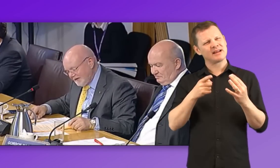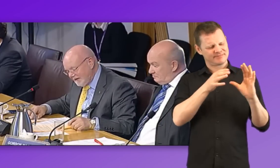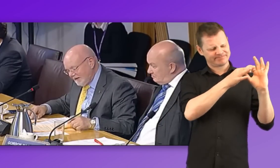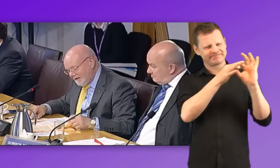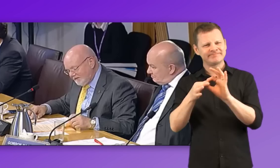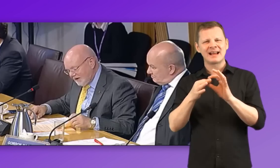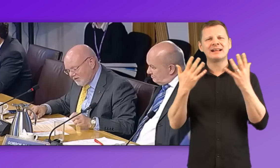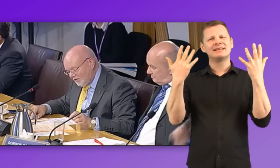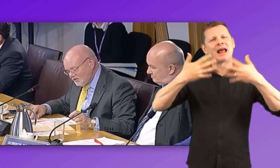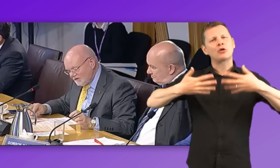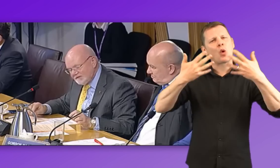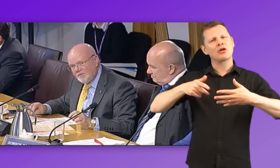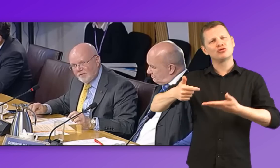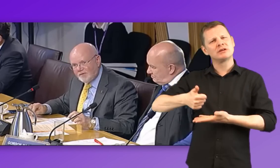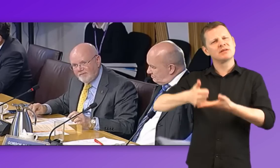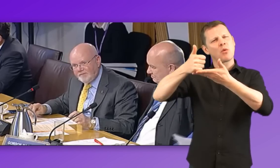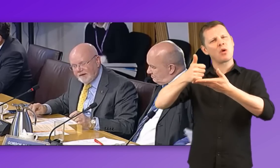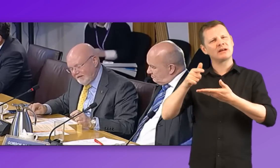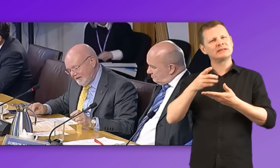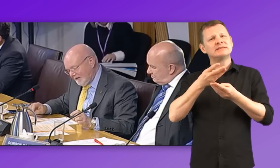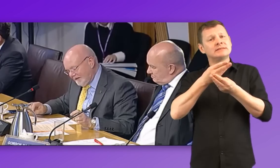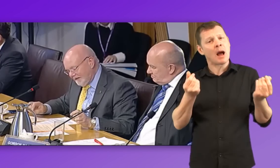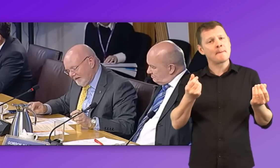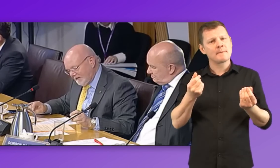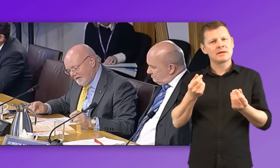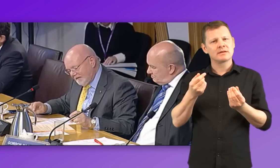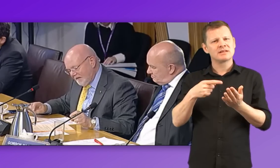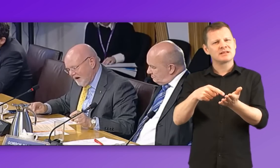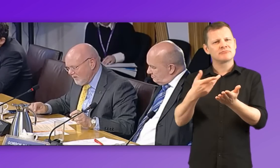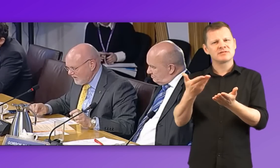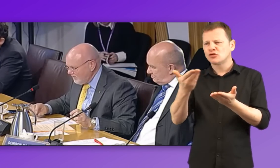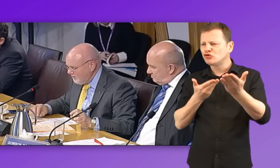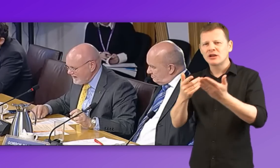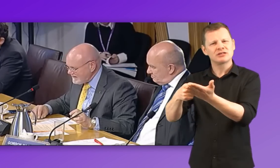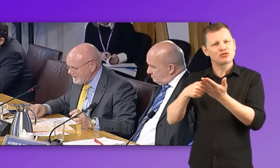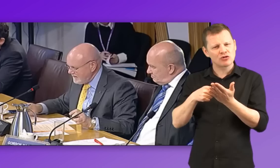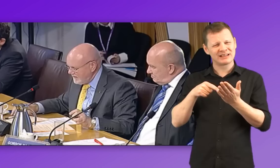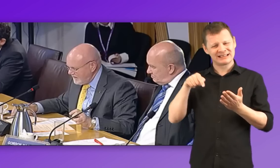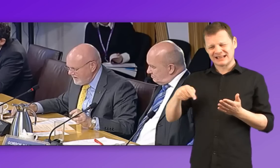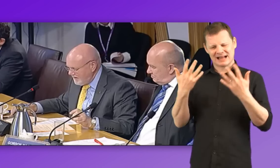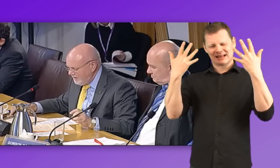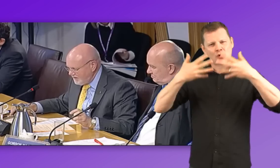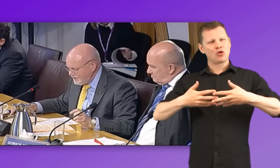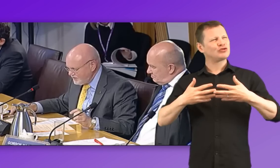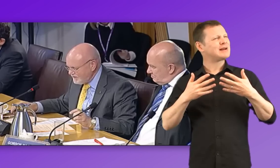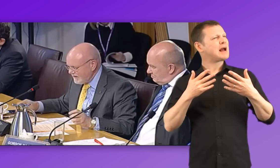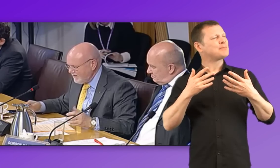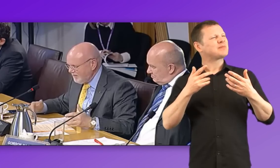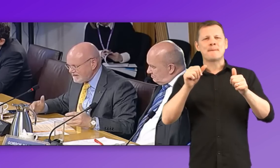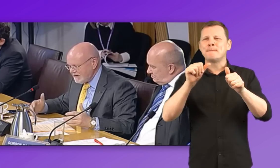technology support and how that could best be introduced to give the biggest